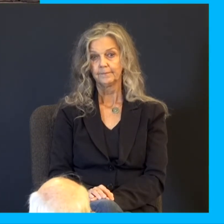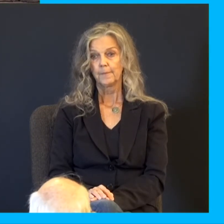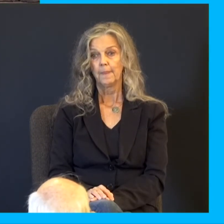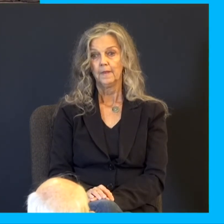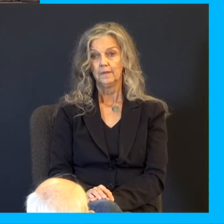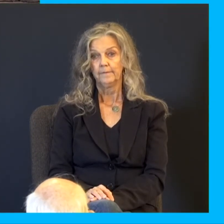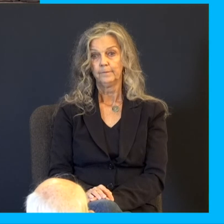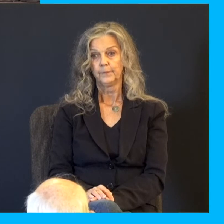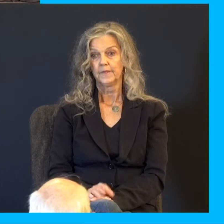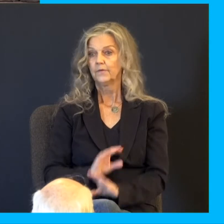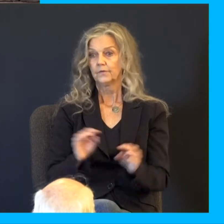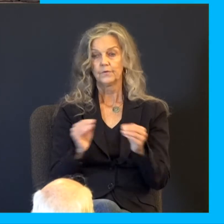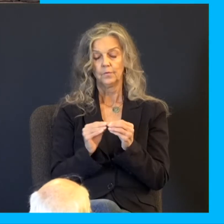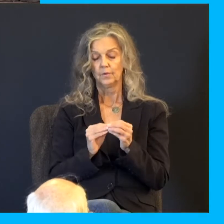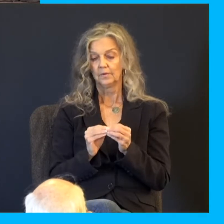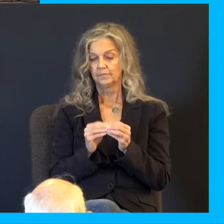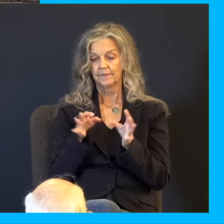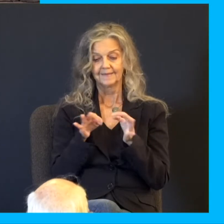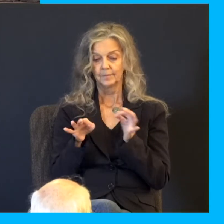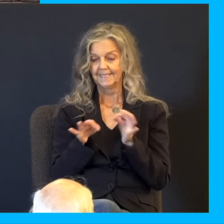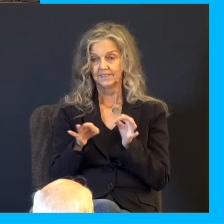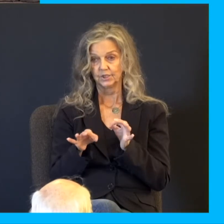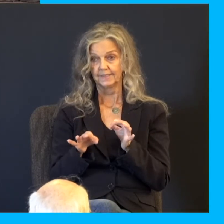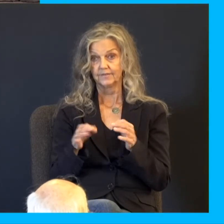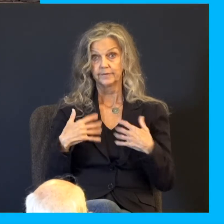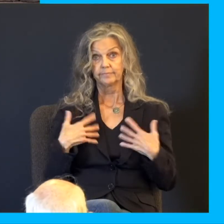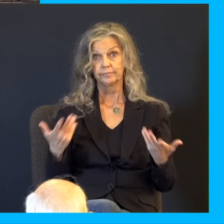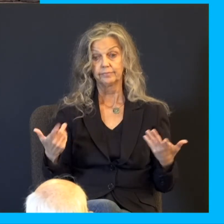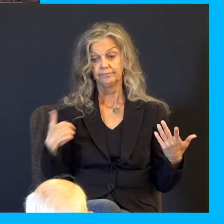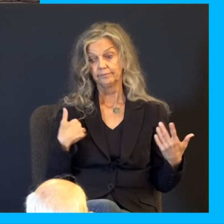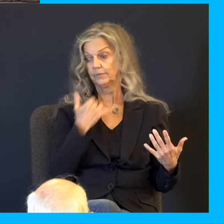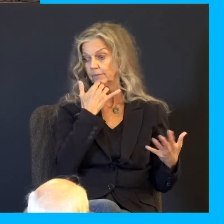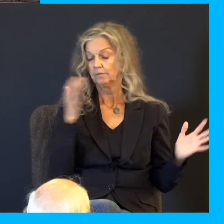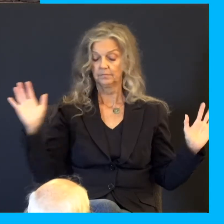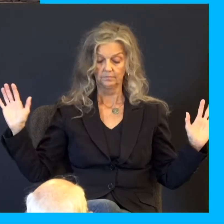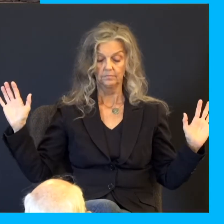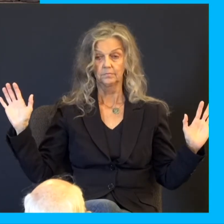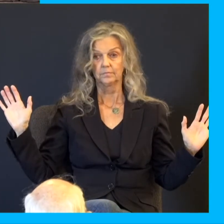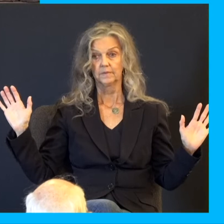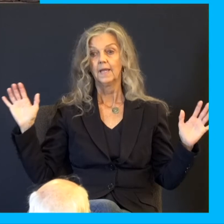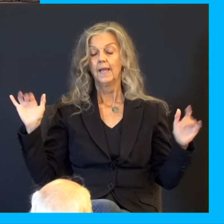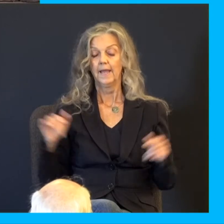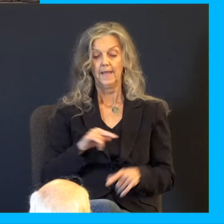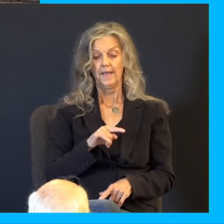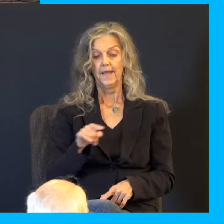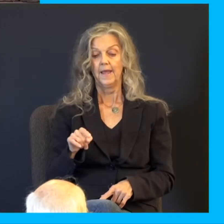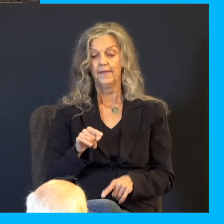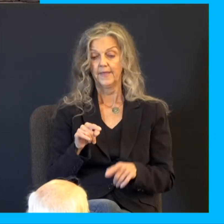There's no more of this. It's, I was wrong. And not only do they own what they've done wrong and seek